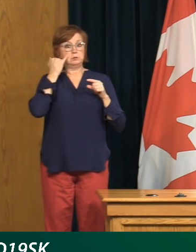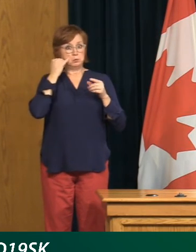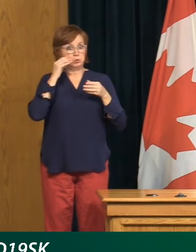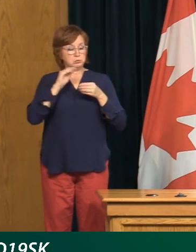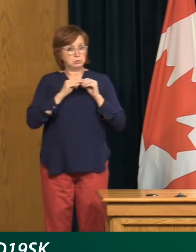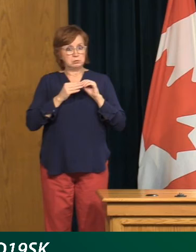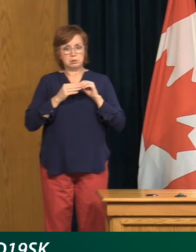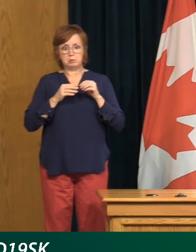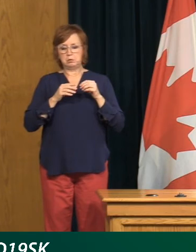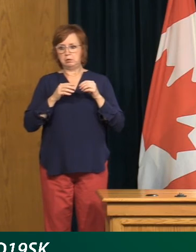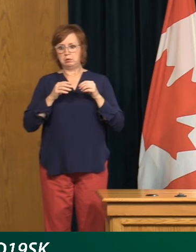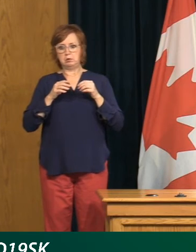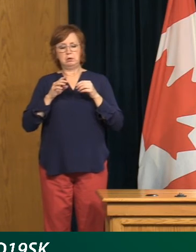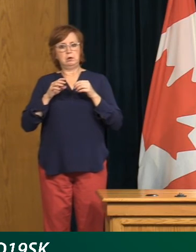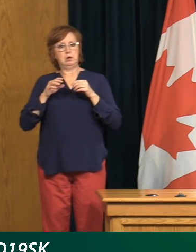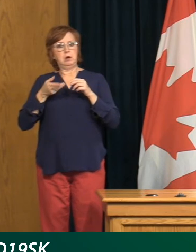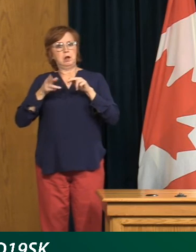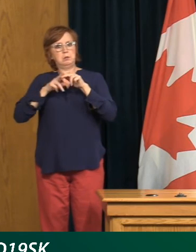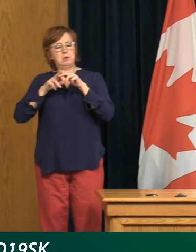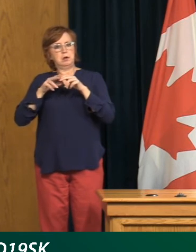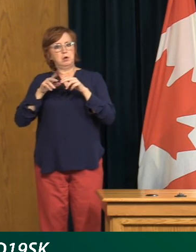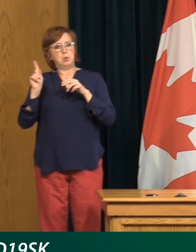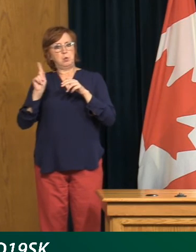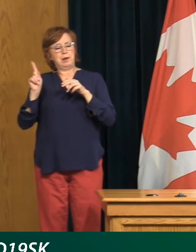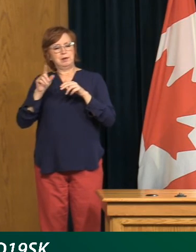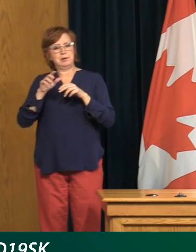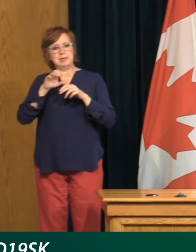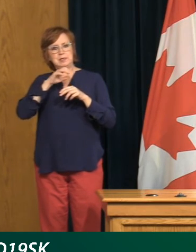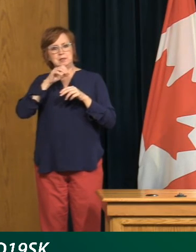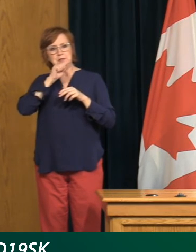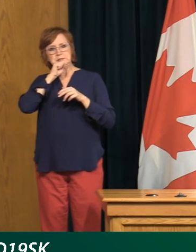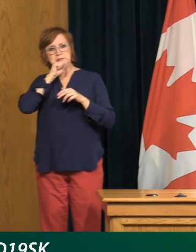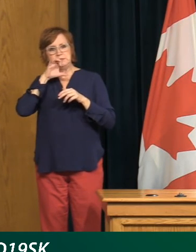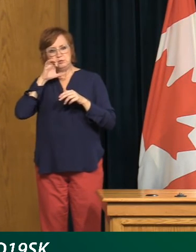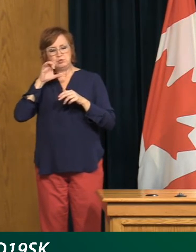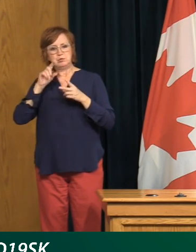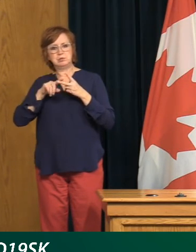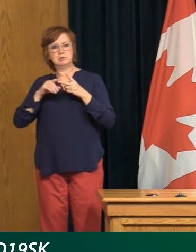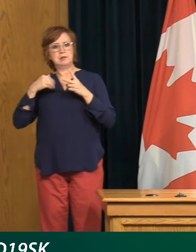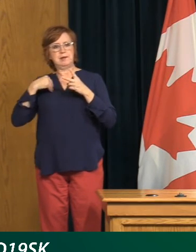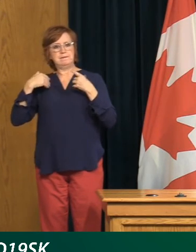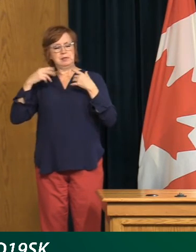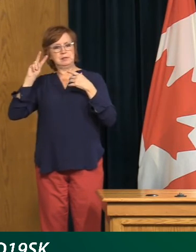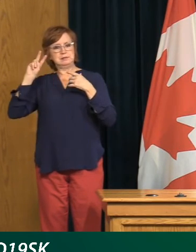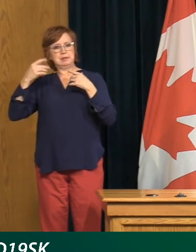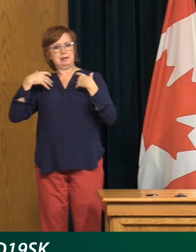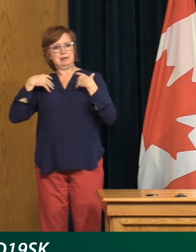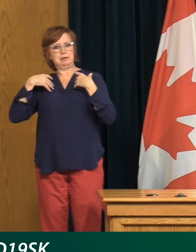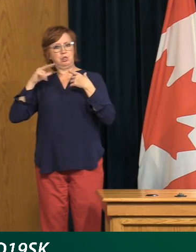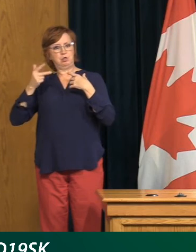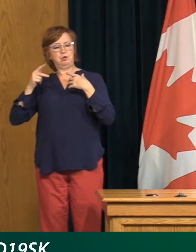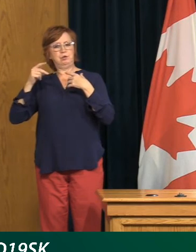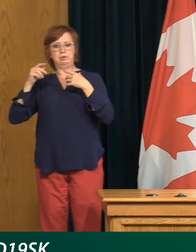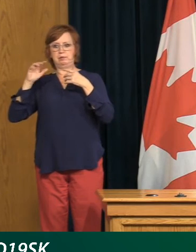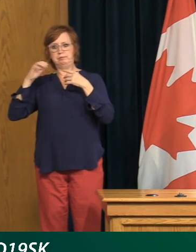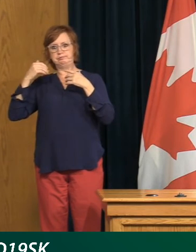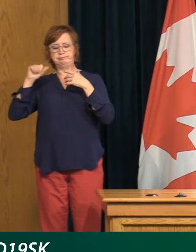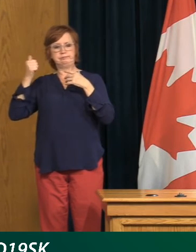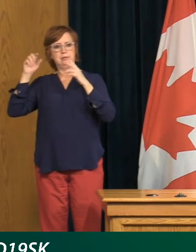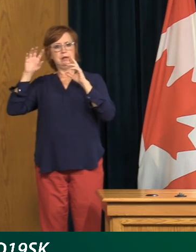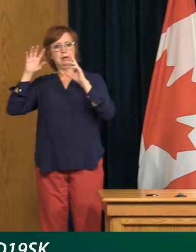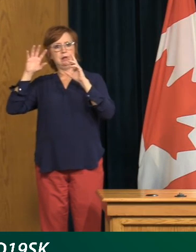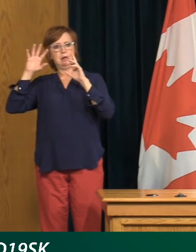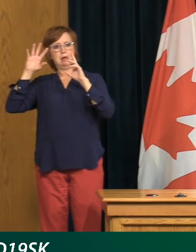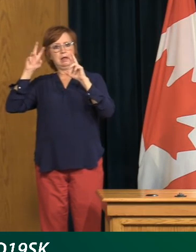with chronic conditions or young folks with lots of chronic conditions, those are our high risk groups. We know that. So we will, you know,